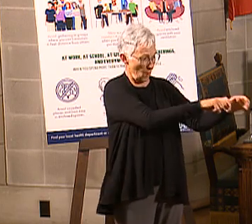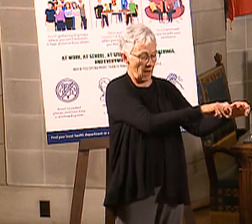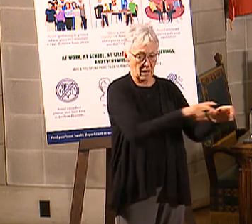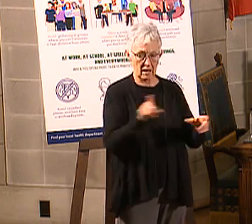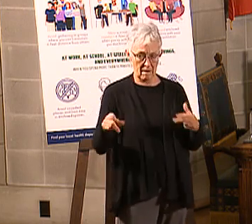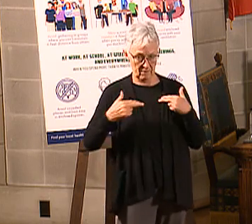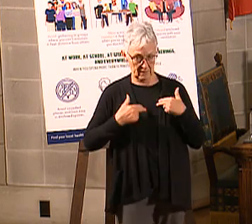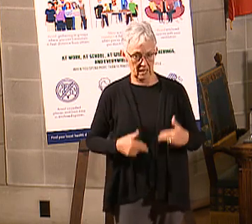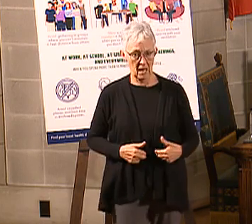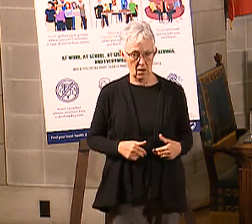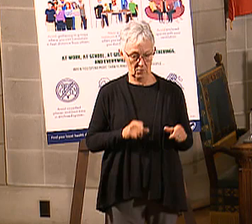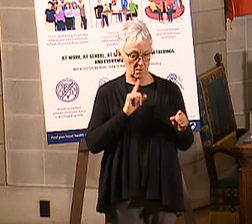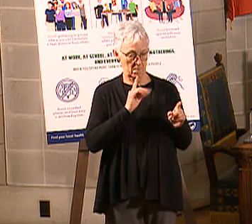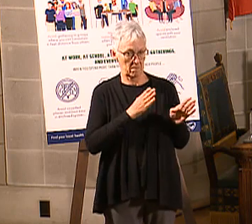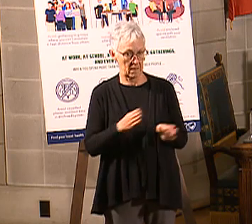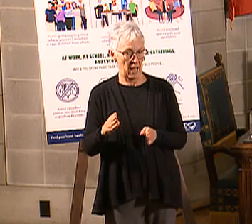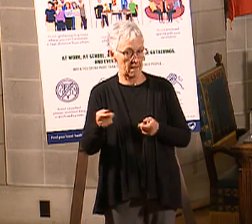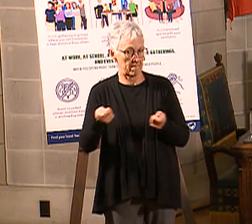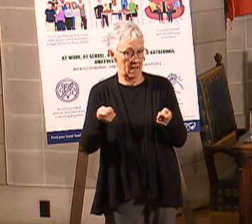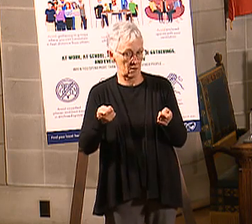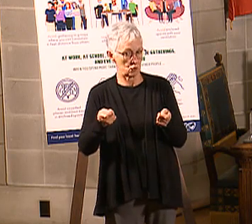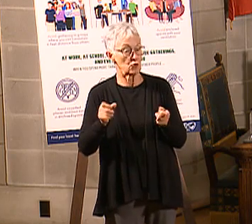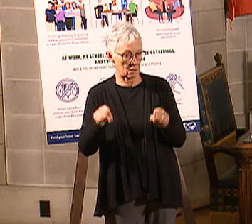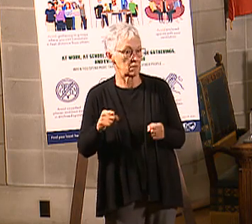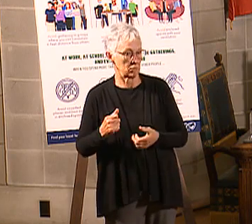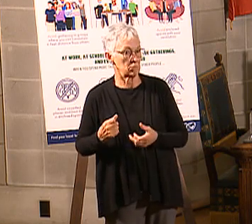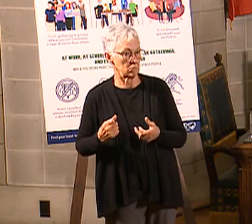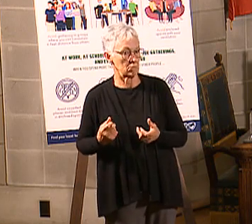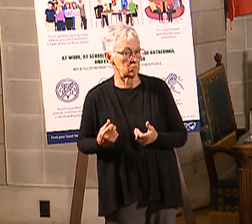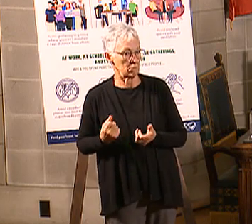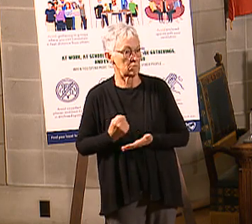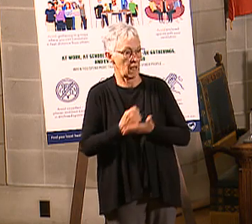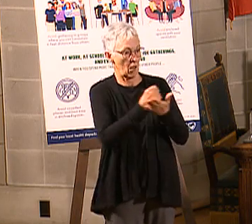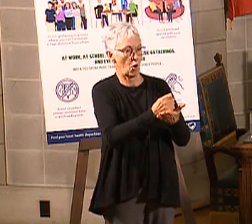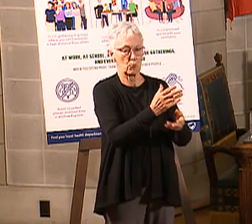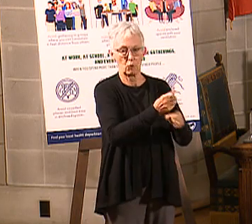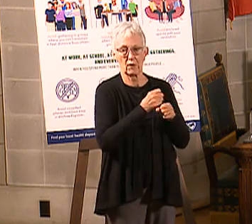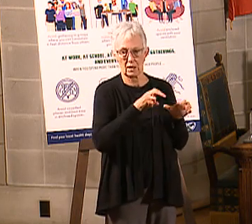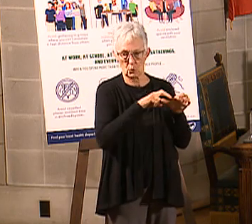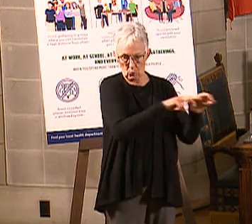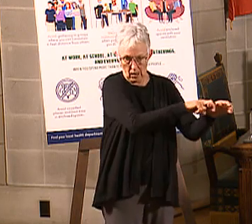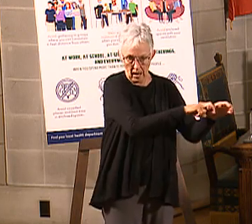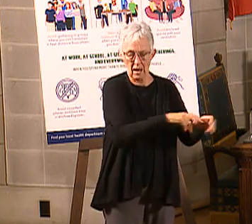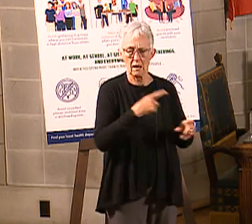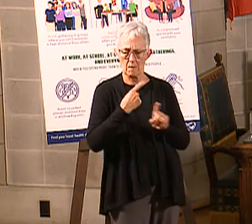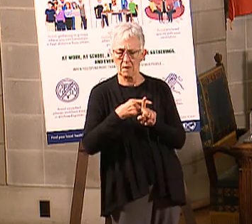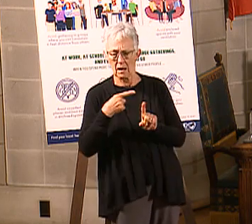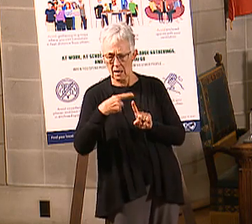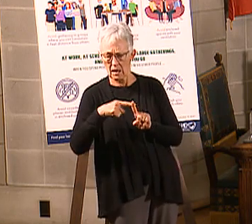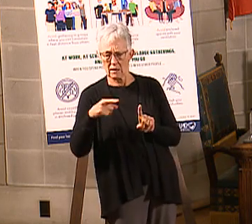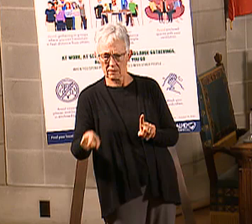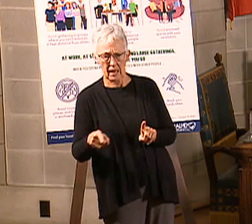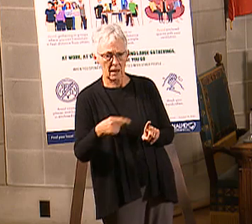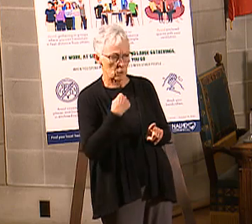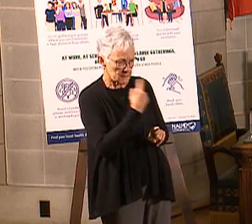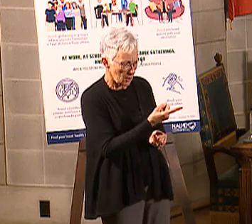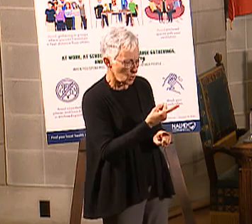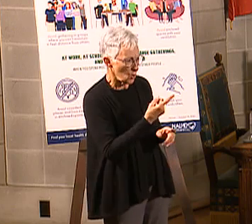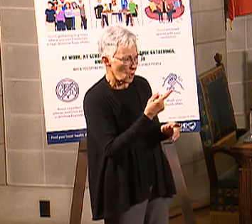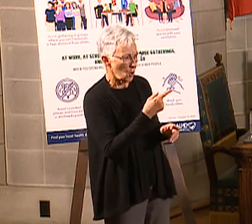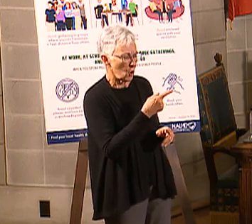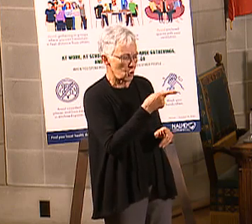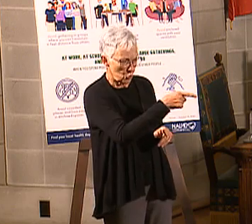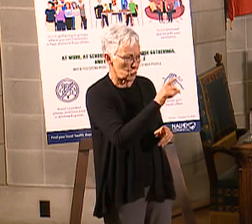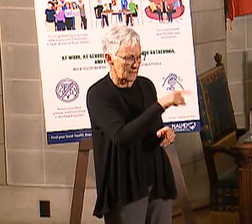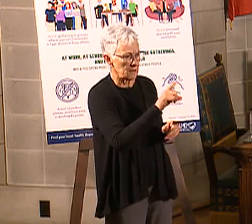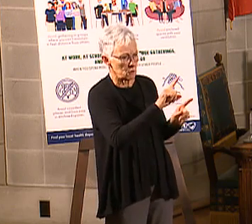choose to accept the help. And then they also figure out what you currently need to work on. What doctors do you need to see, so that